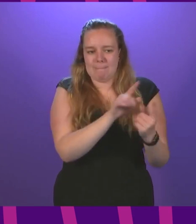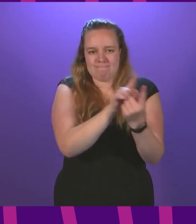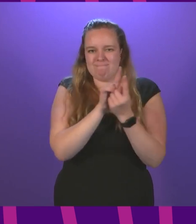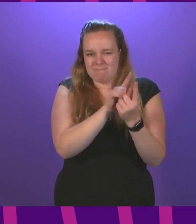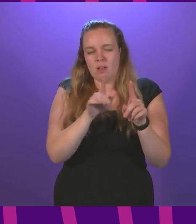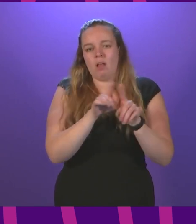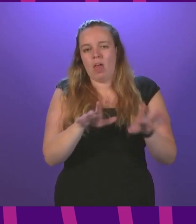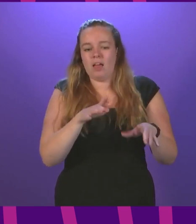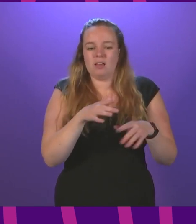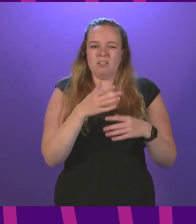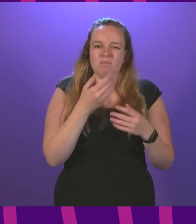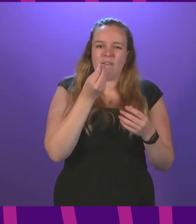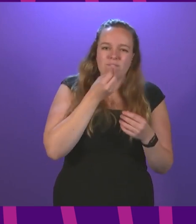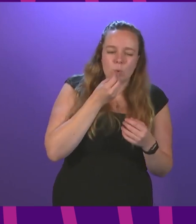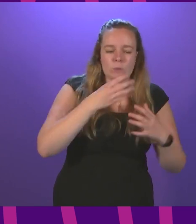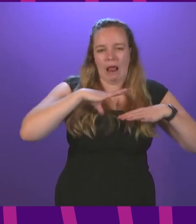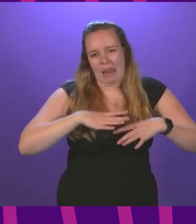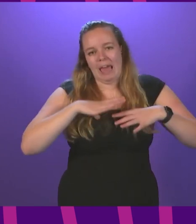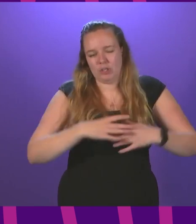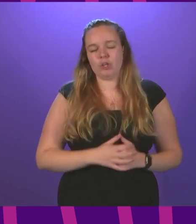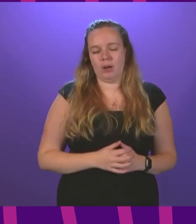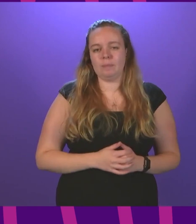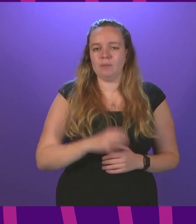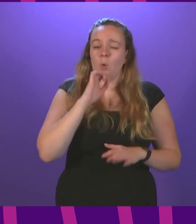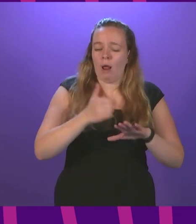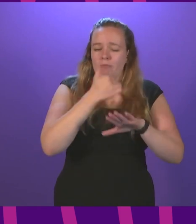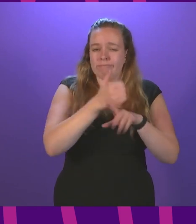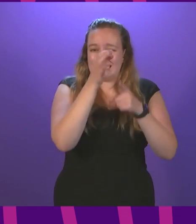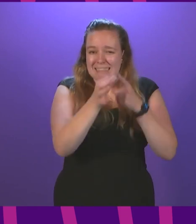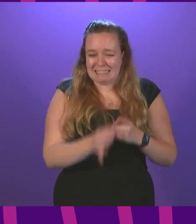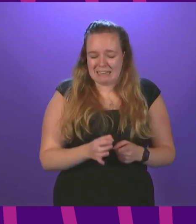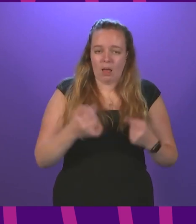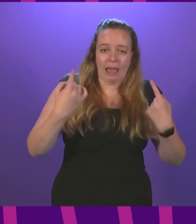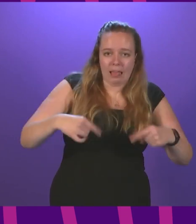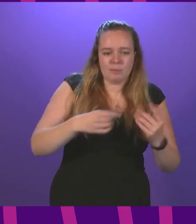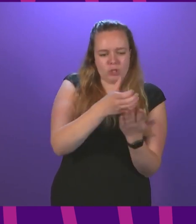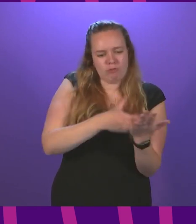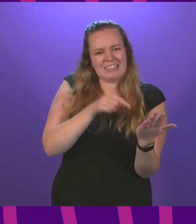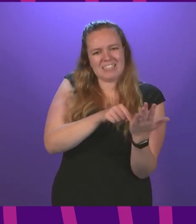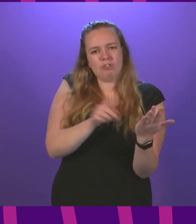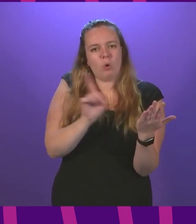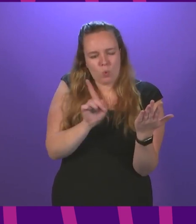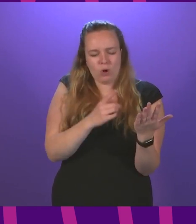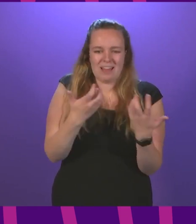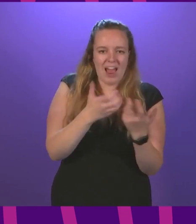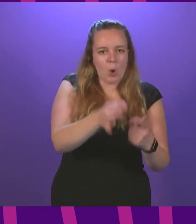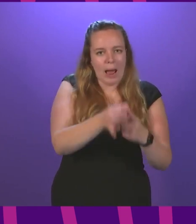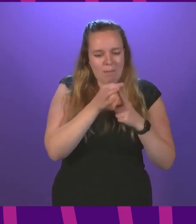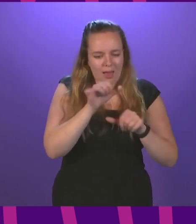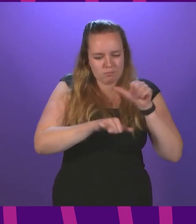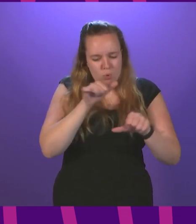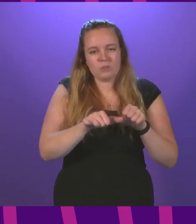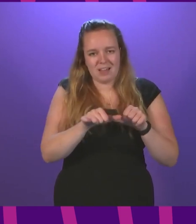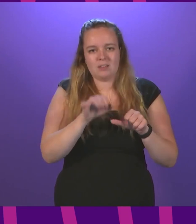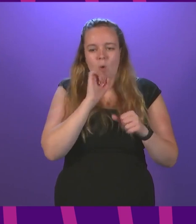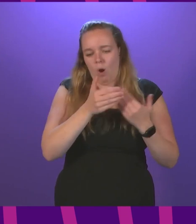other, such as hospitality and leisure. We will set out more details of the eligibility criteria and the application process over